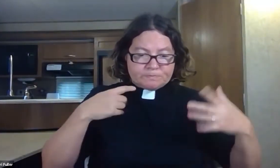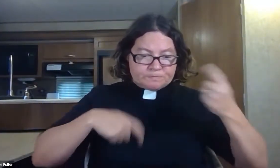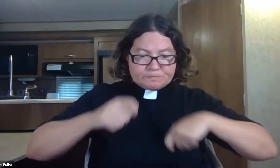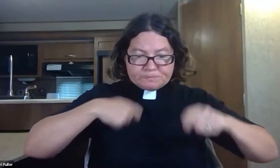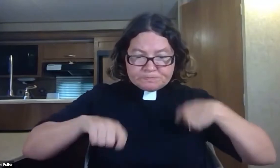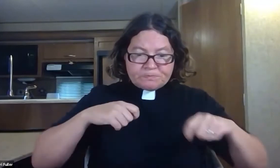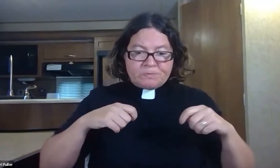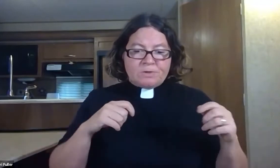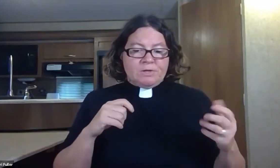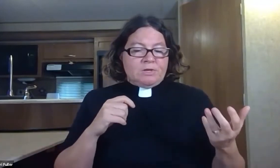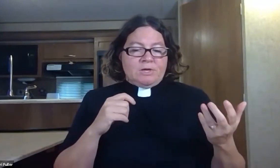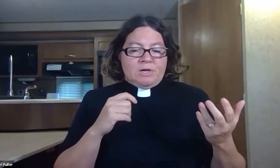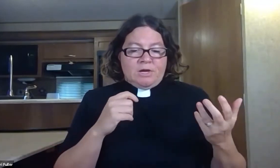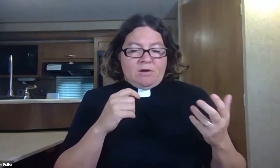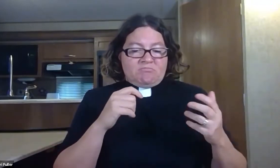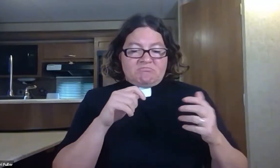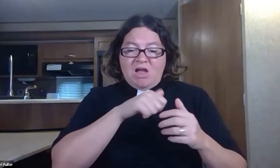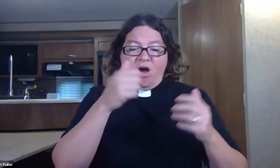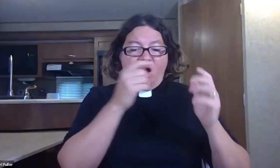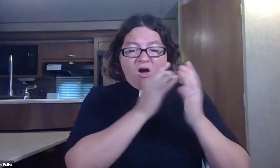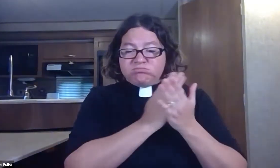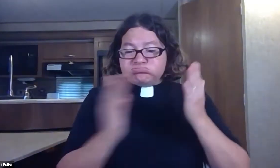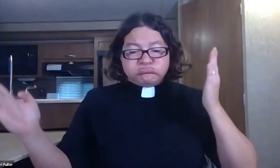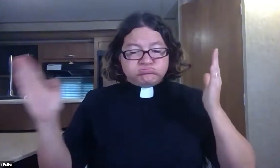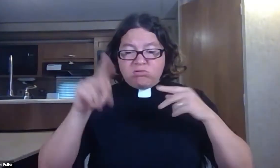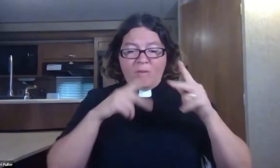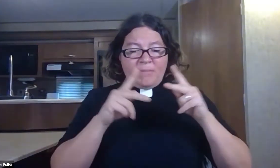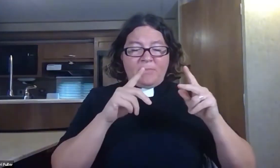mourning clothes, from the greatest to the least significant.